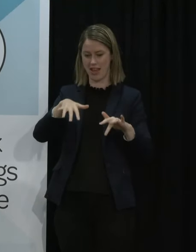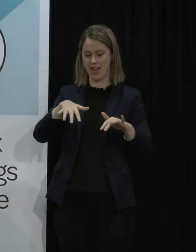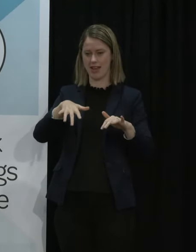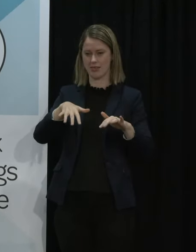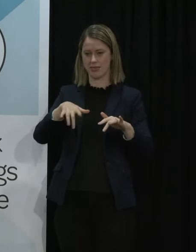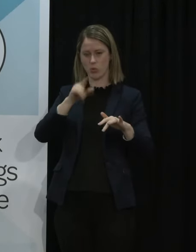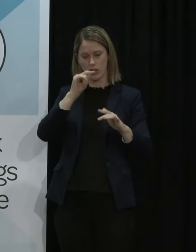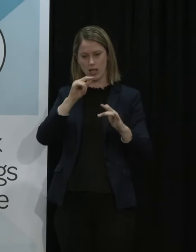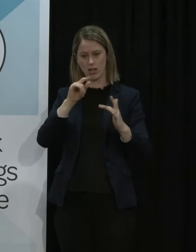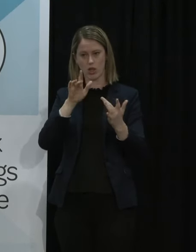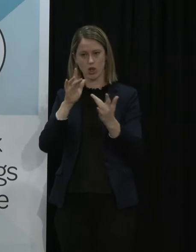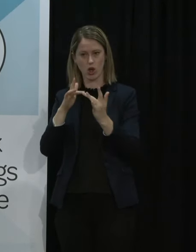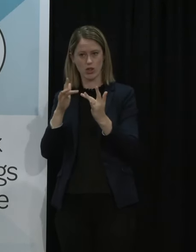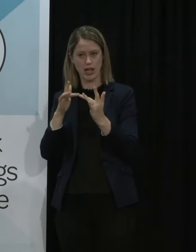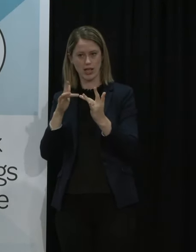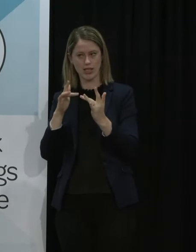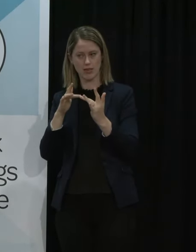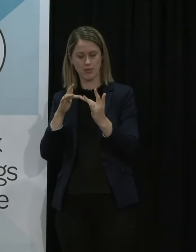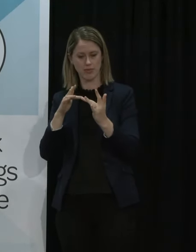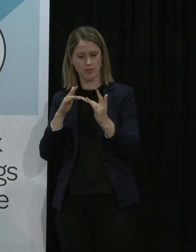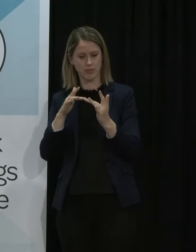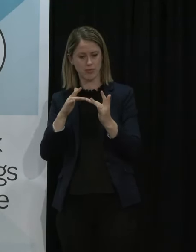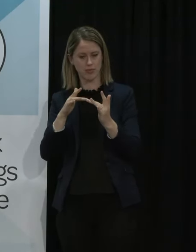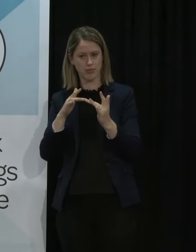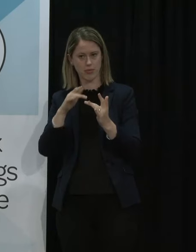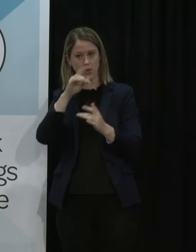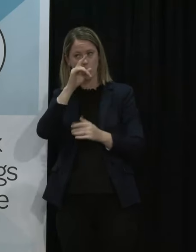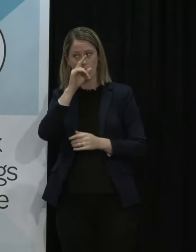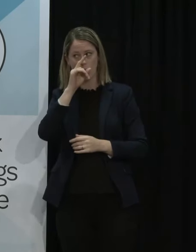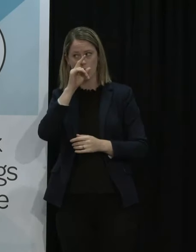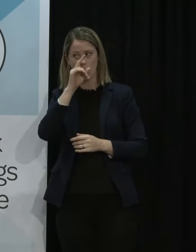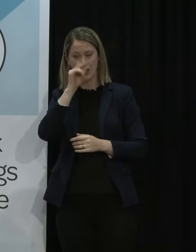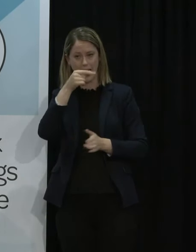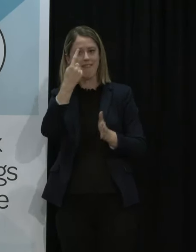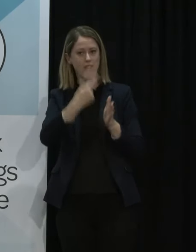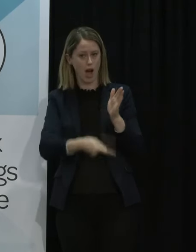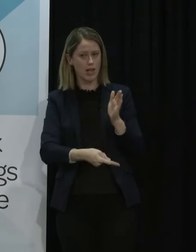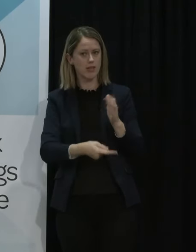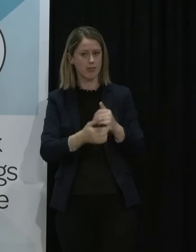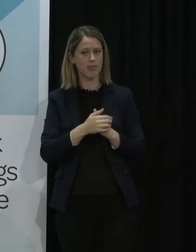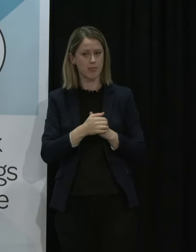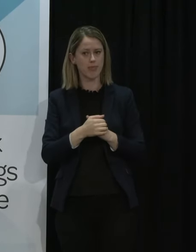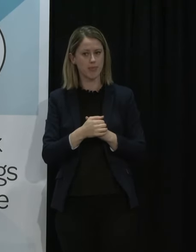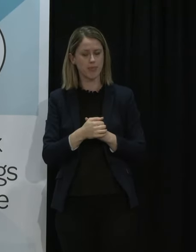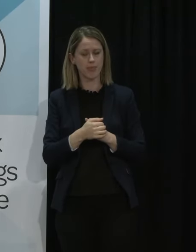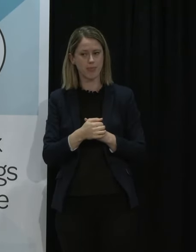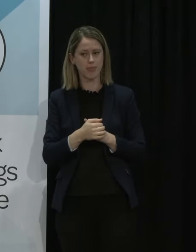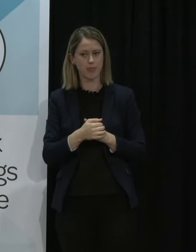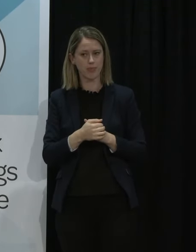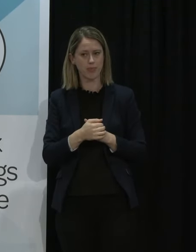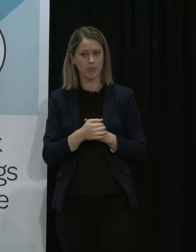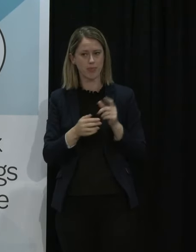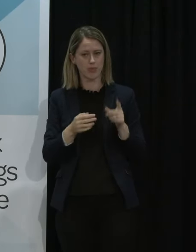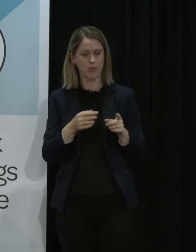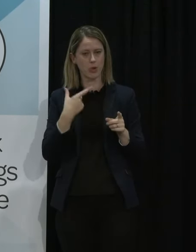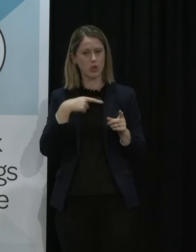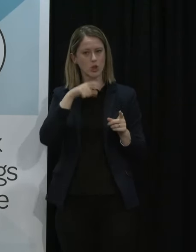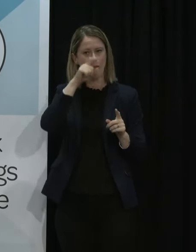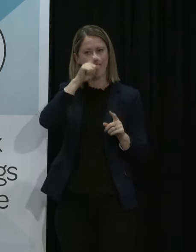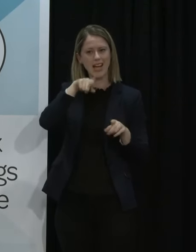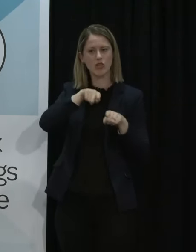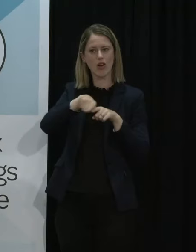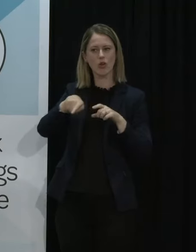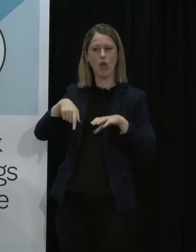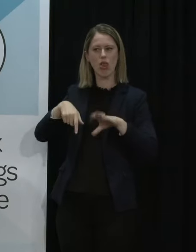contacted and able to issue then we do have the ability to issue fines because of course it is you can be penalised for trying to use a